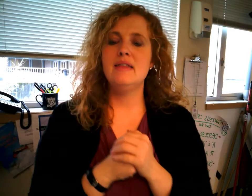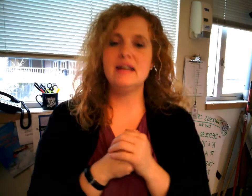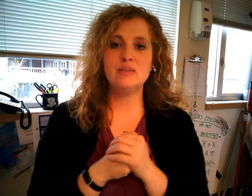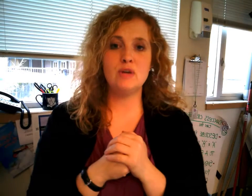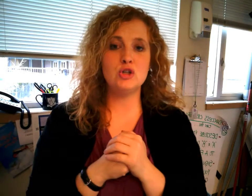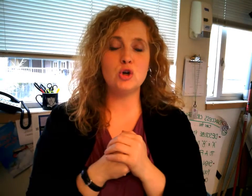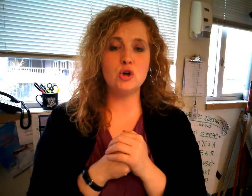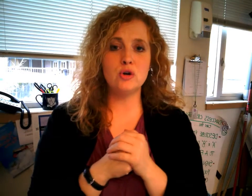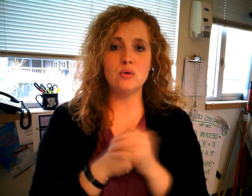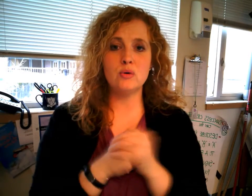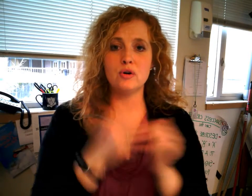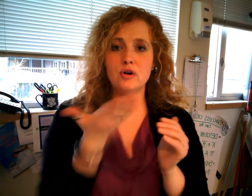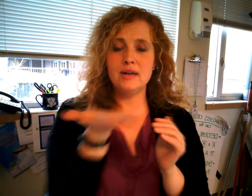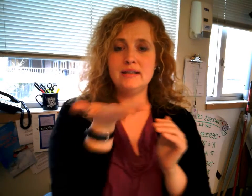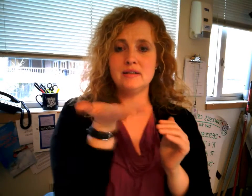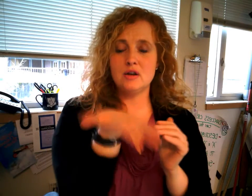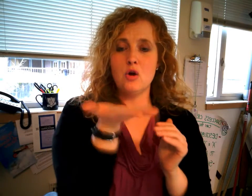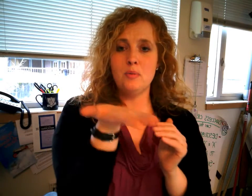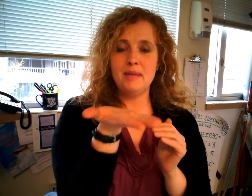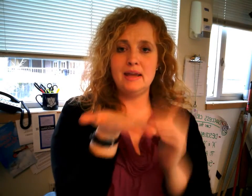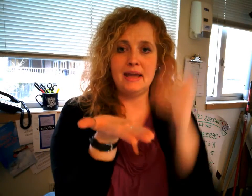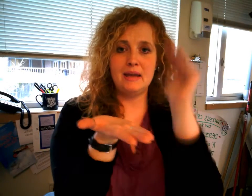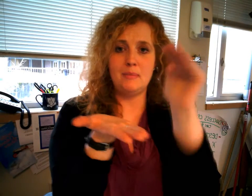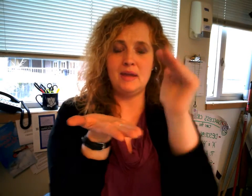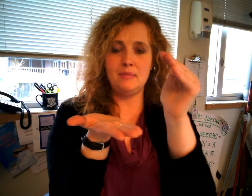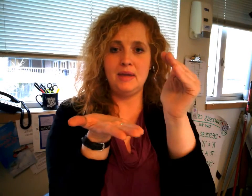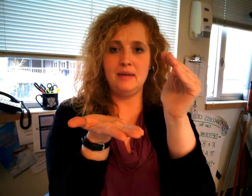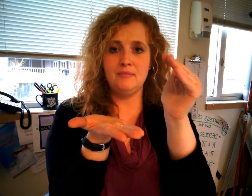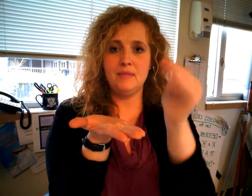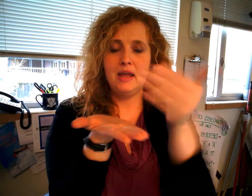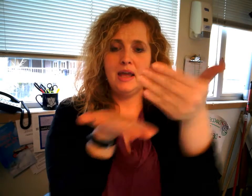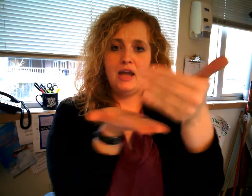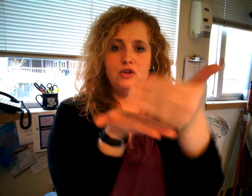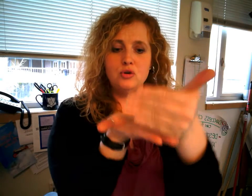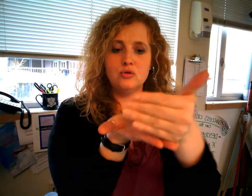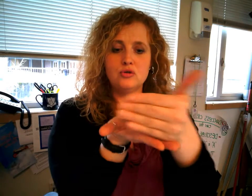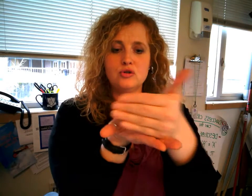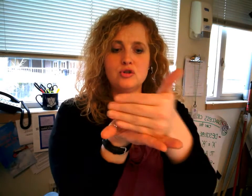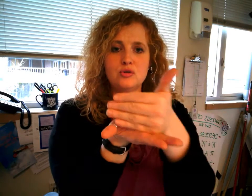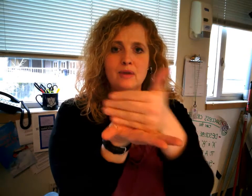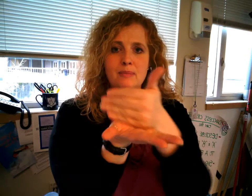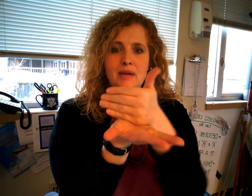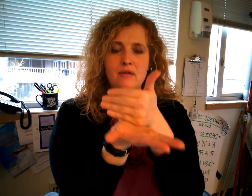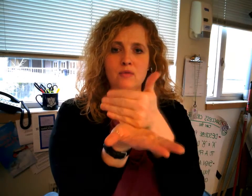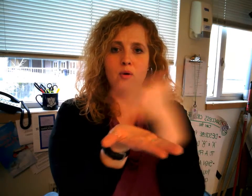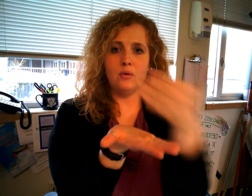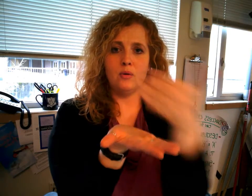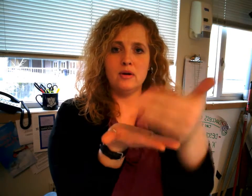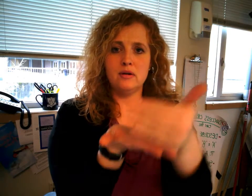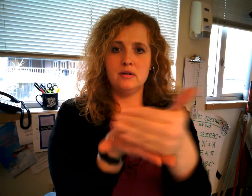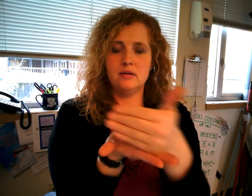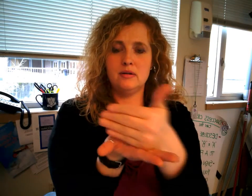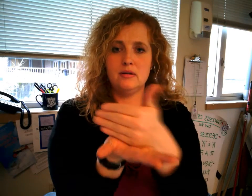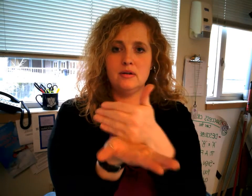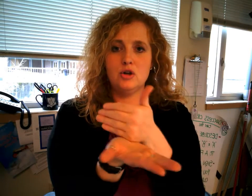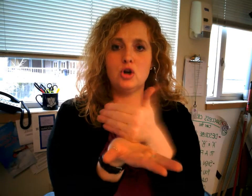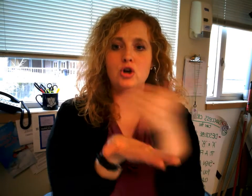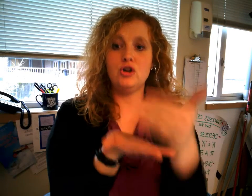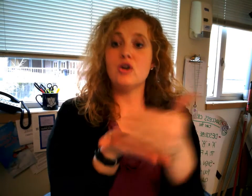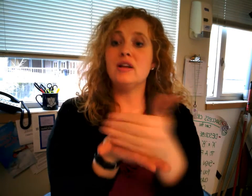next one is earn or earnings is an open B and a bent B and you're scraping forward earn your your